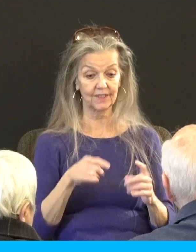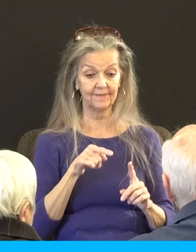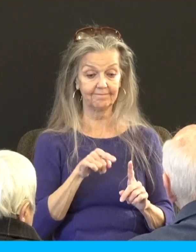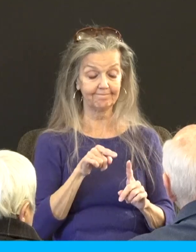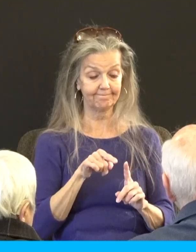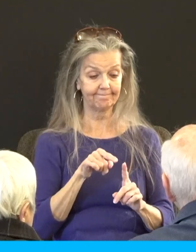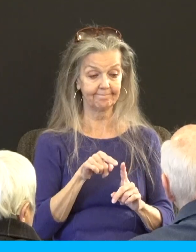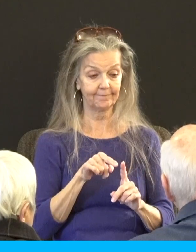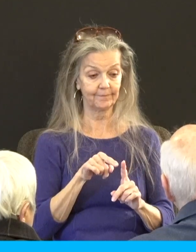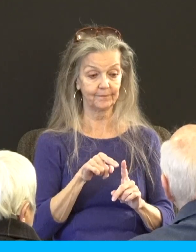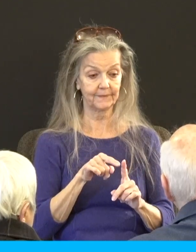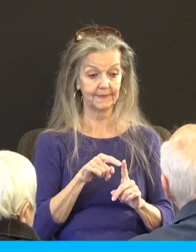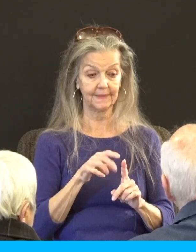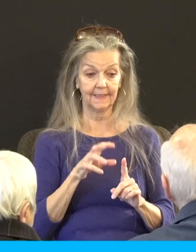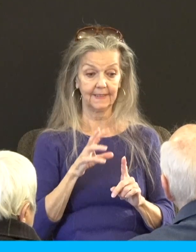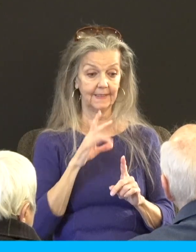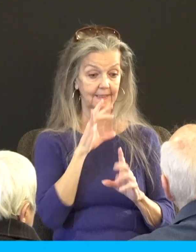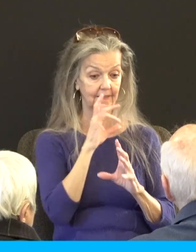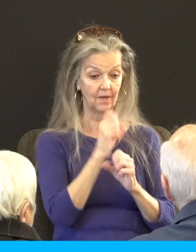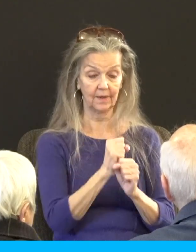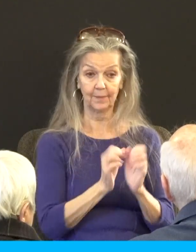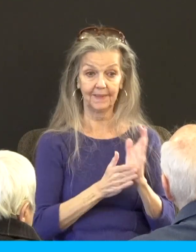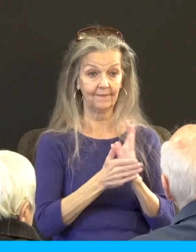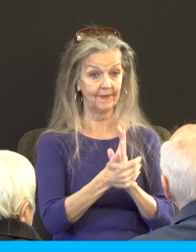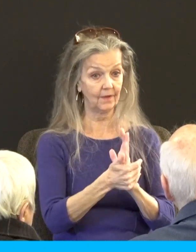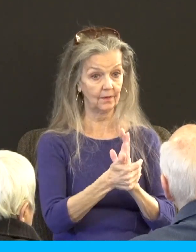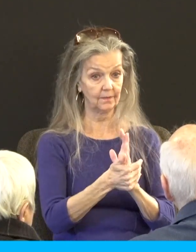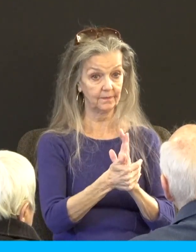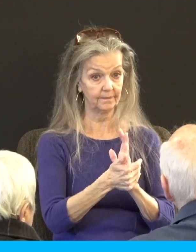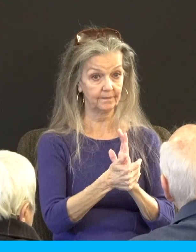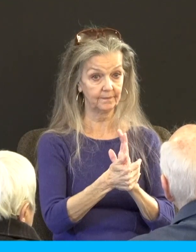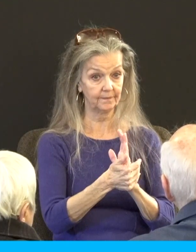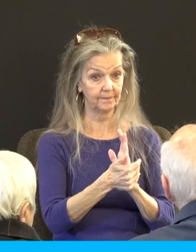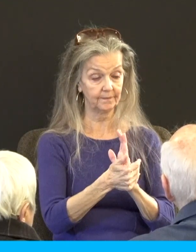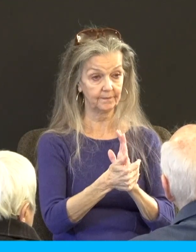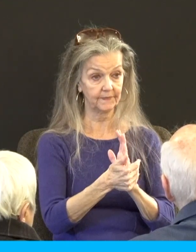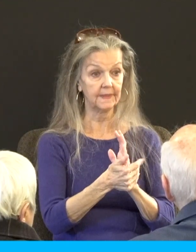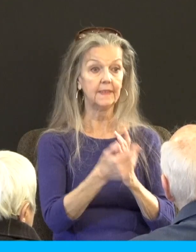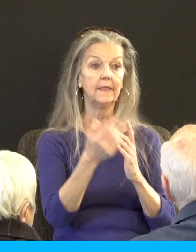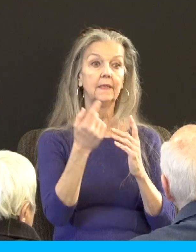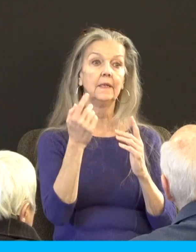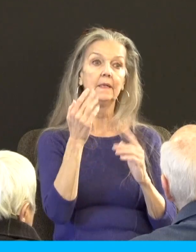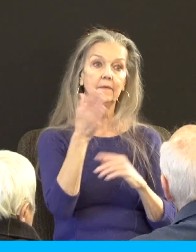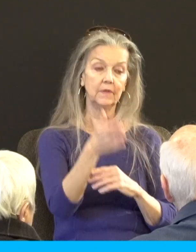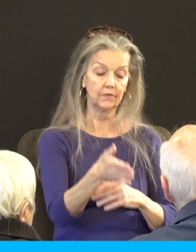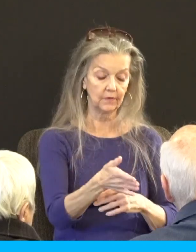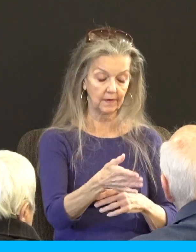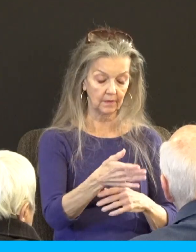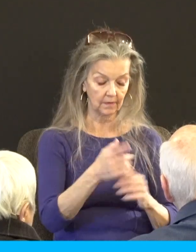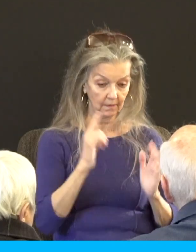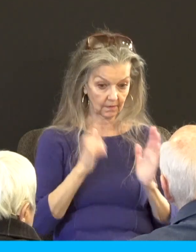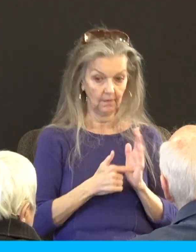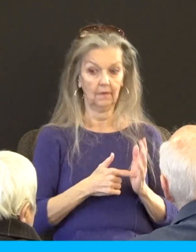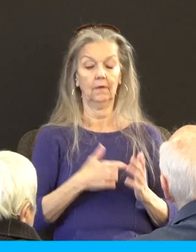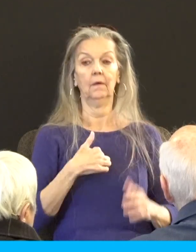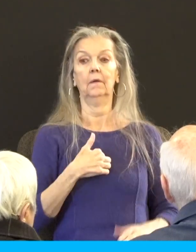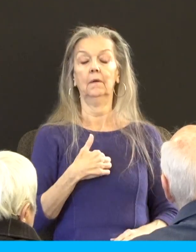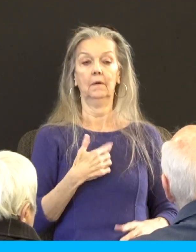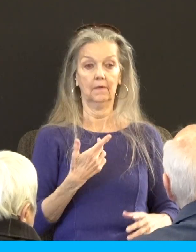they get caught up in an affair he or she thankfully eventually they come to themselves however it gets revealed discovered